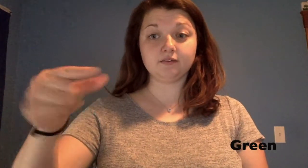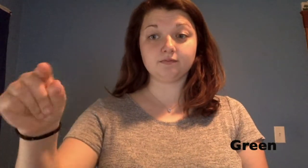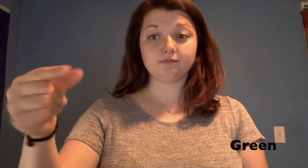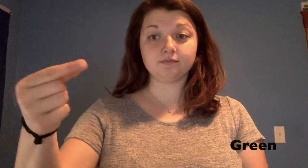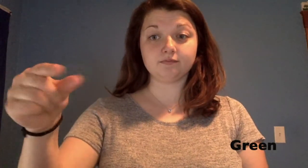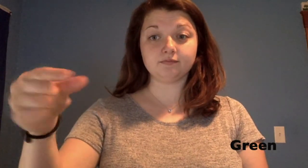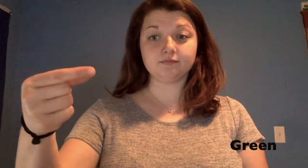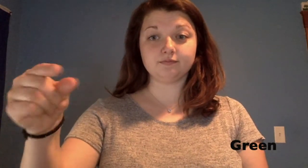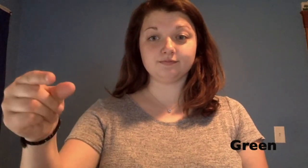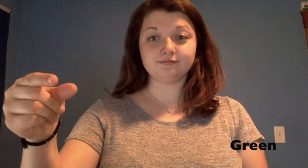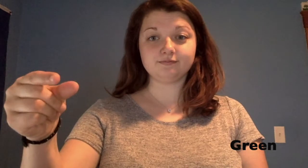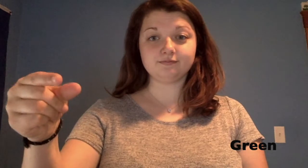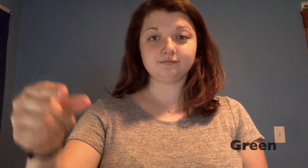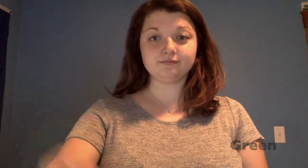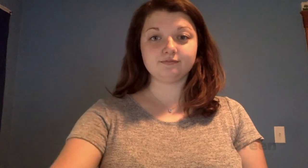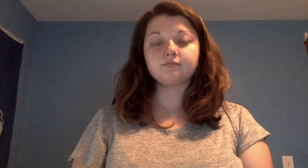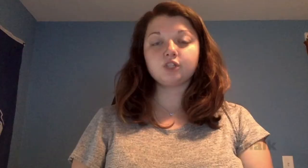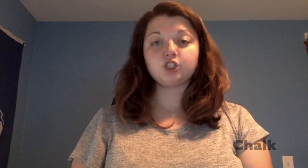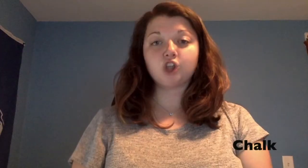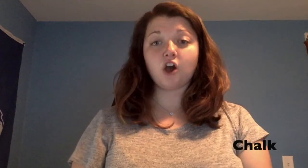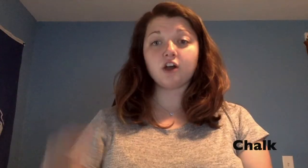green, chalk,